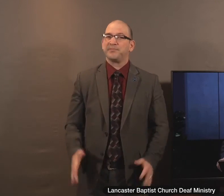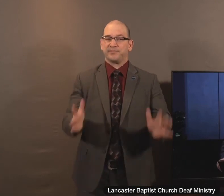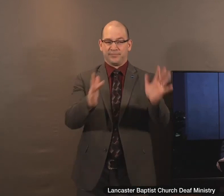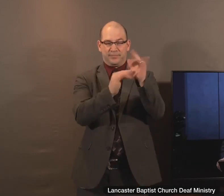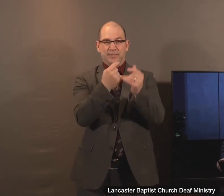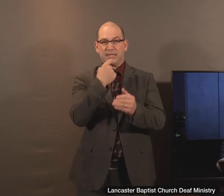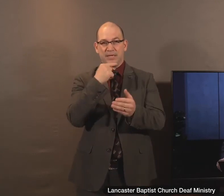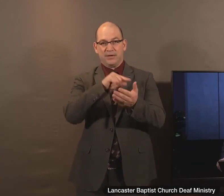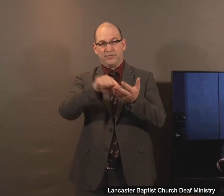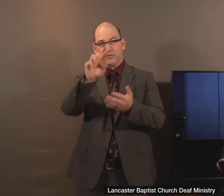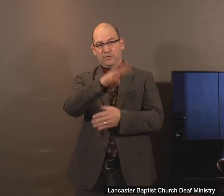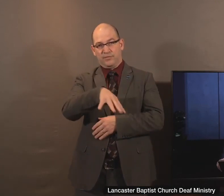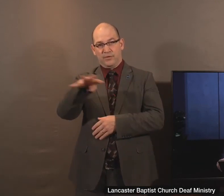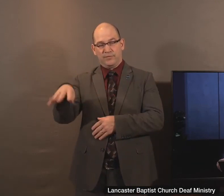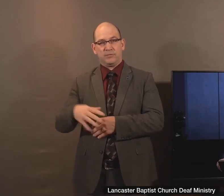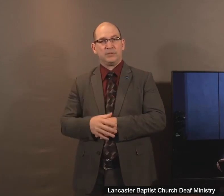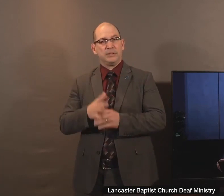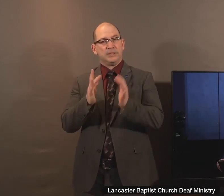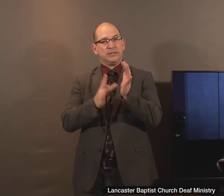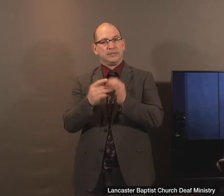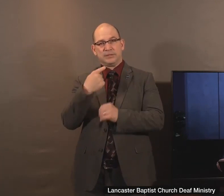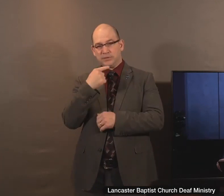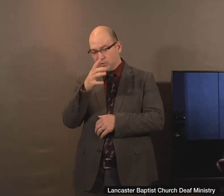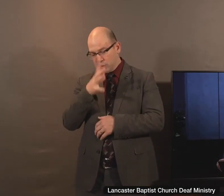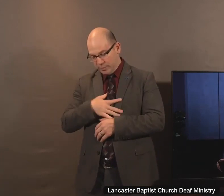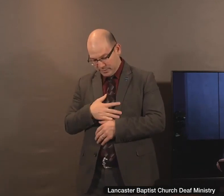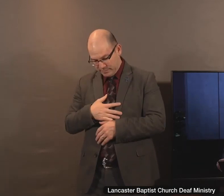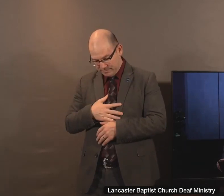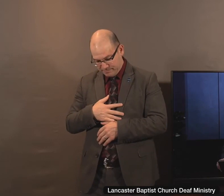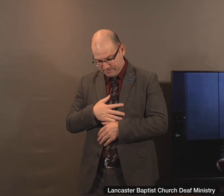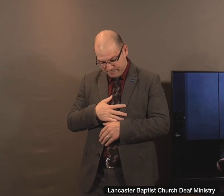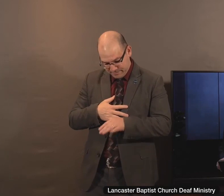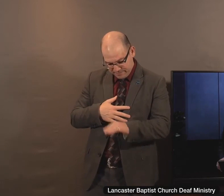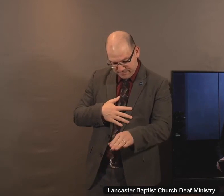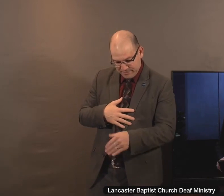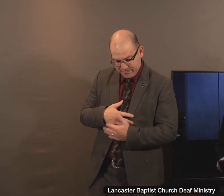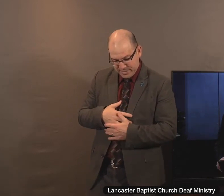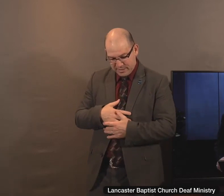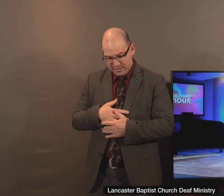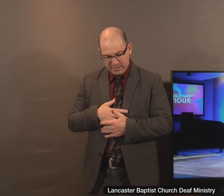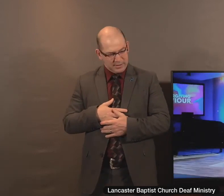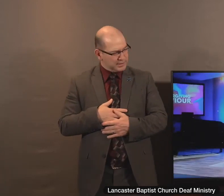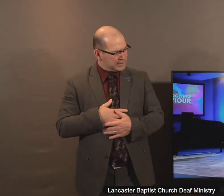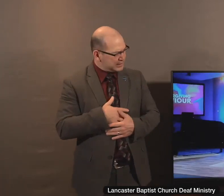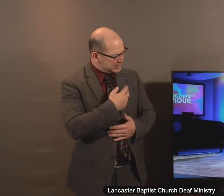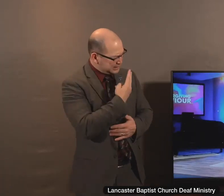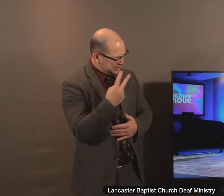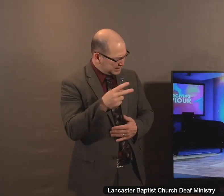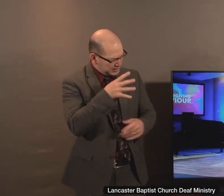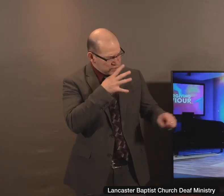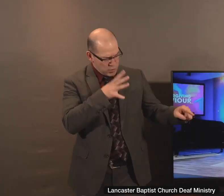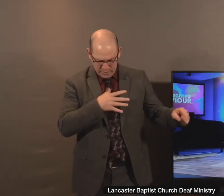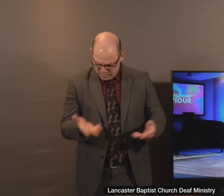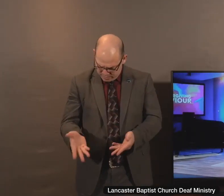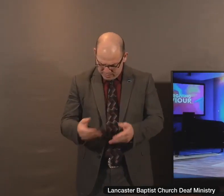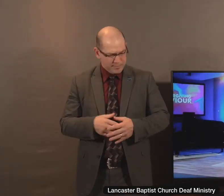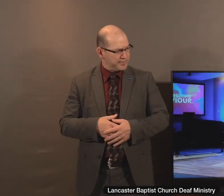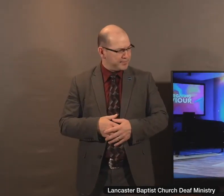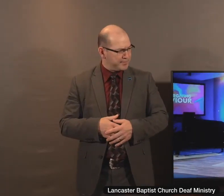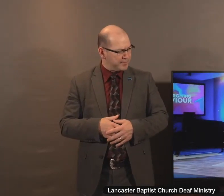44, he turned to the woman and said, seest thou this woman? In other words, he says, Simon,